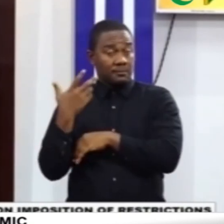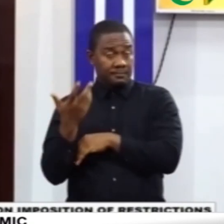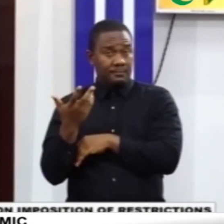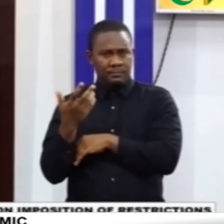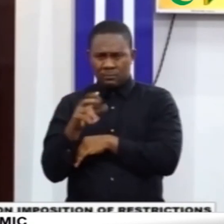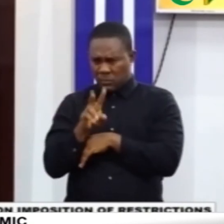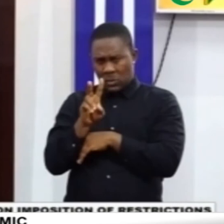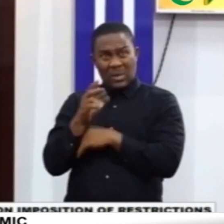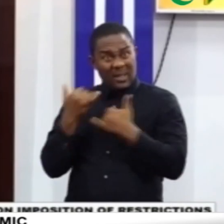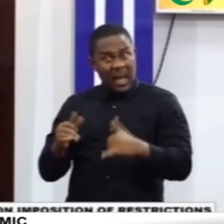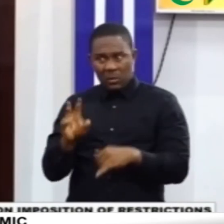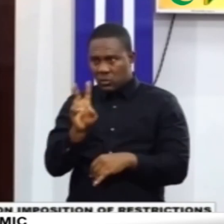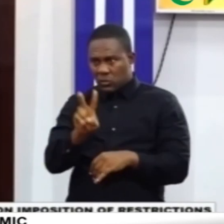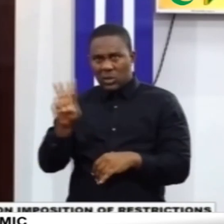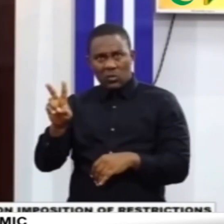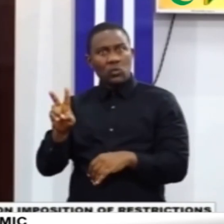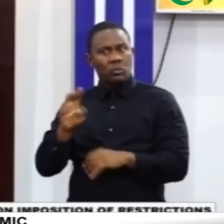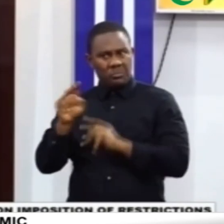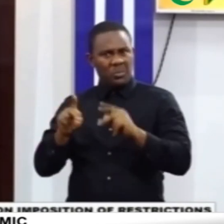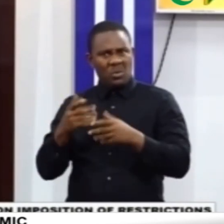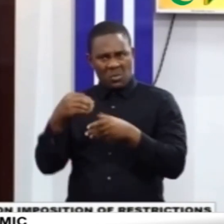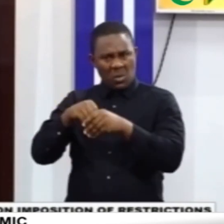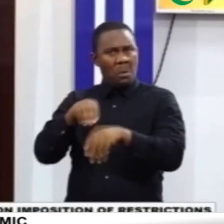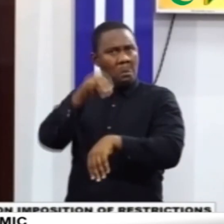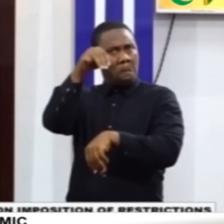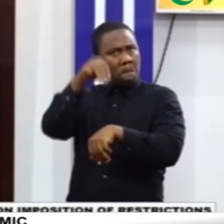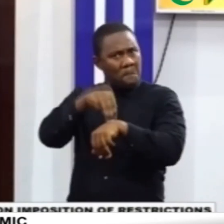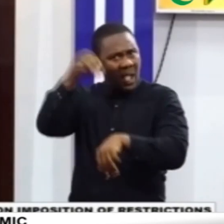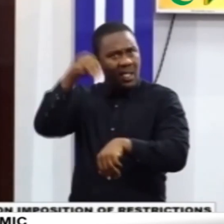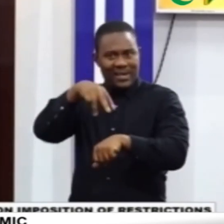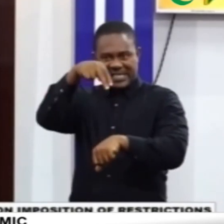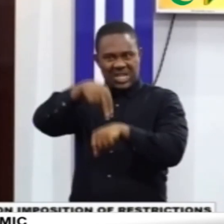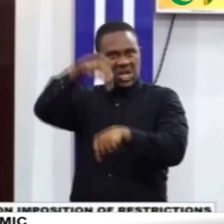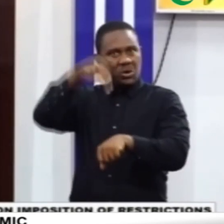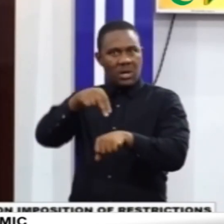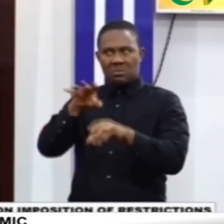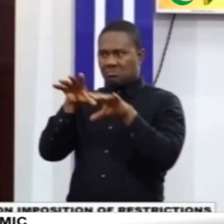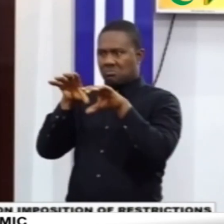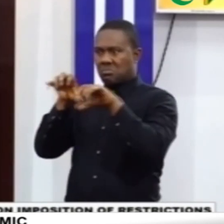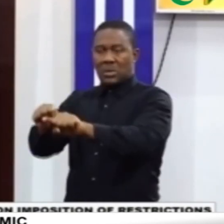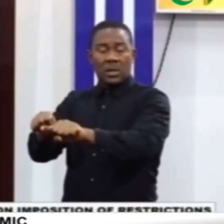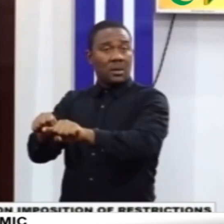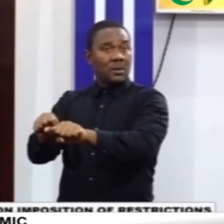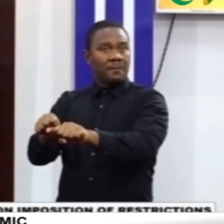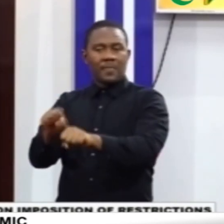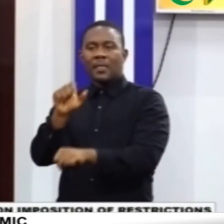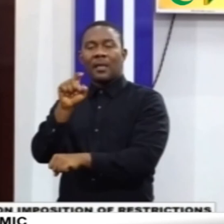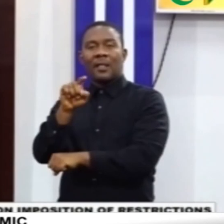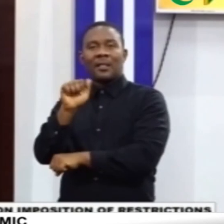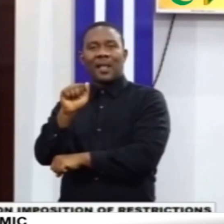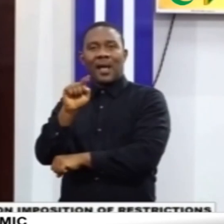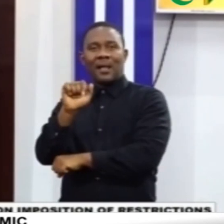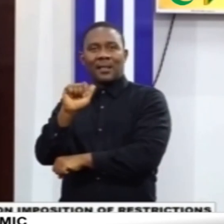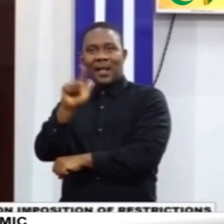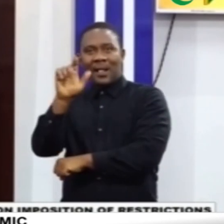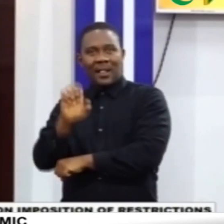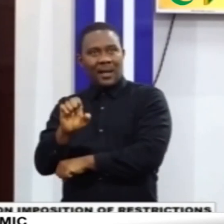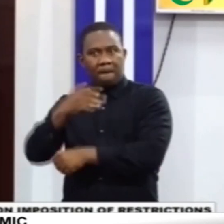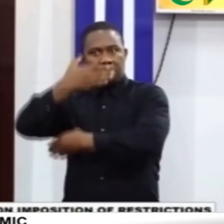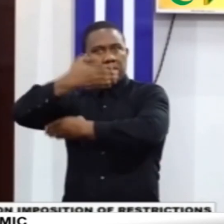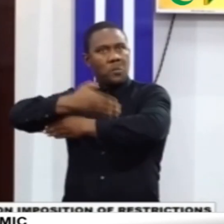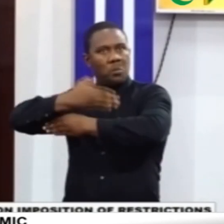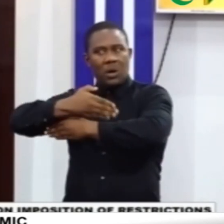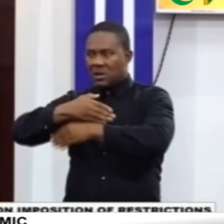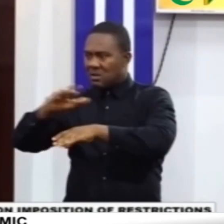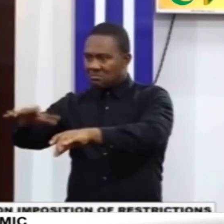22 persons, Malians and Nigerians, have been intercepted at the Tatale border post and they are being